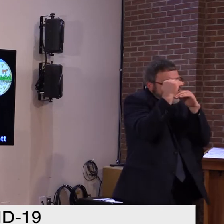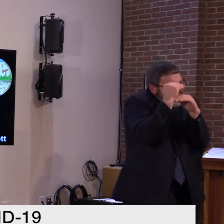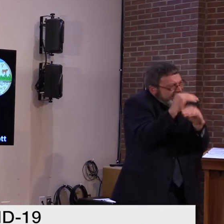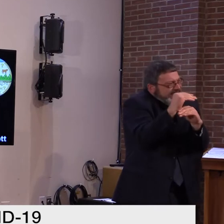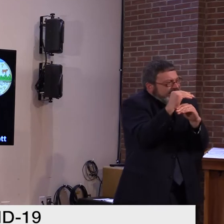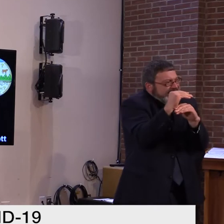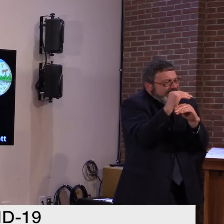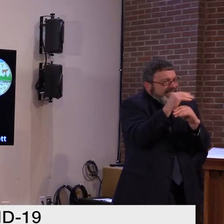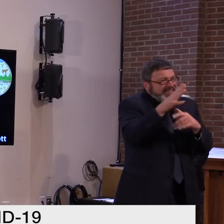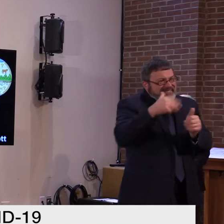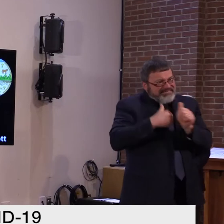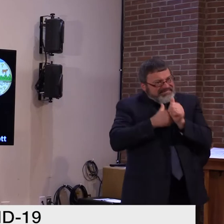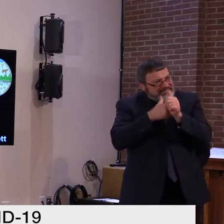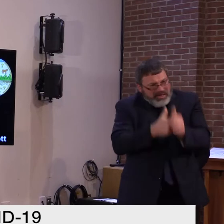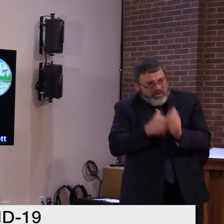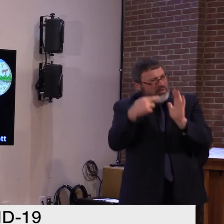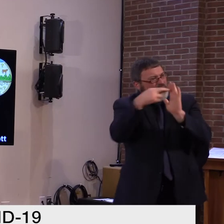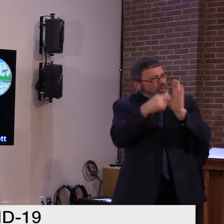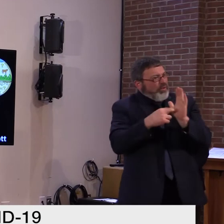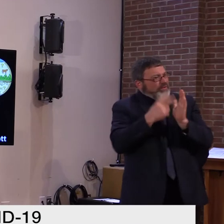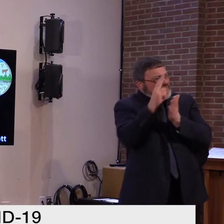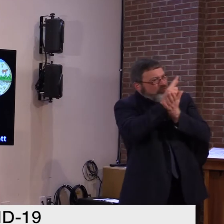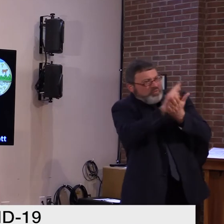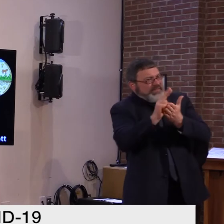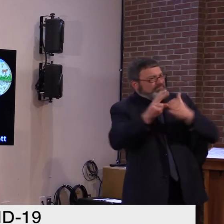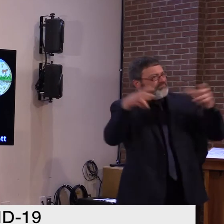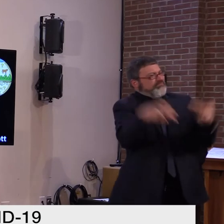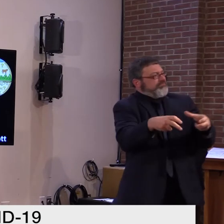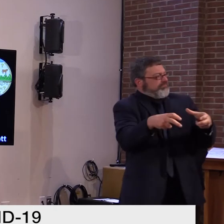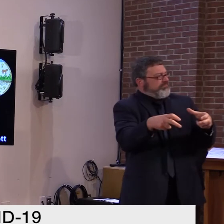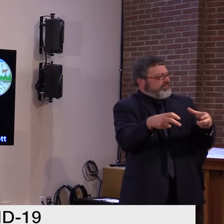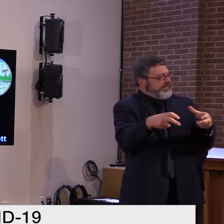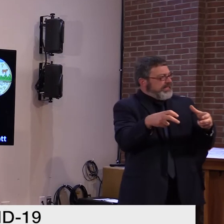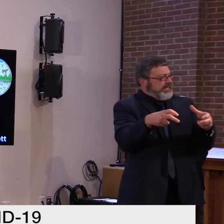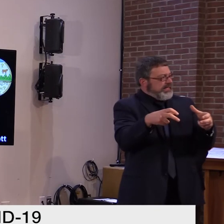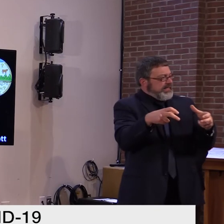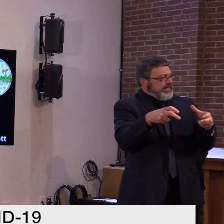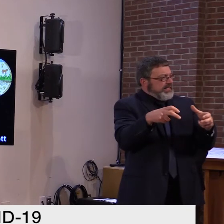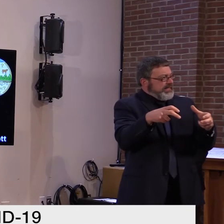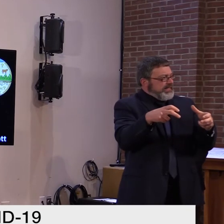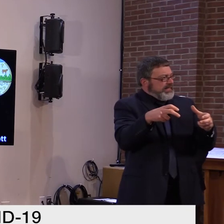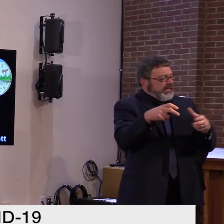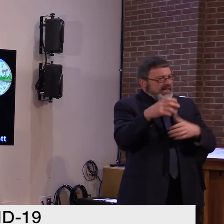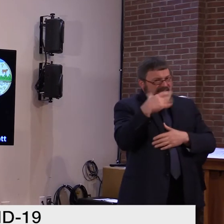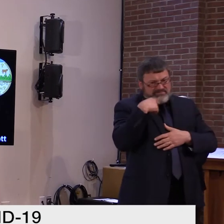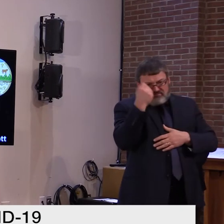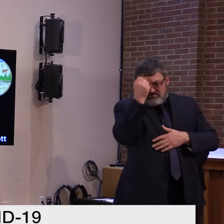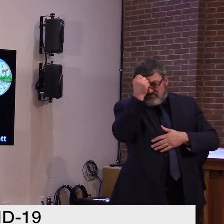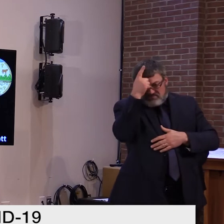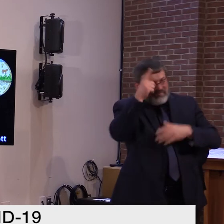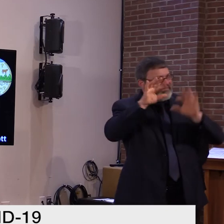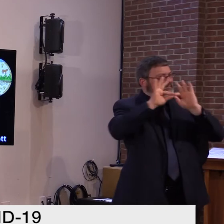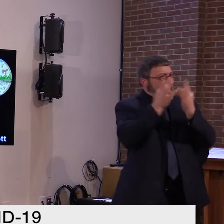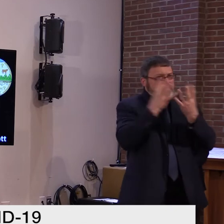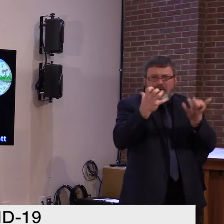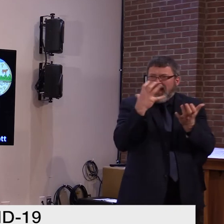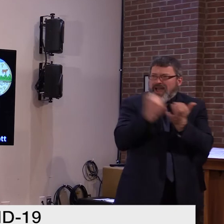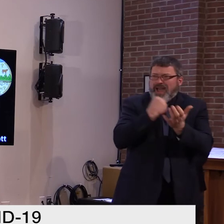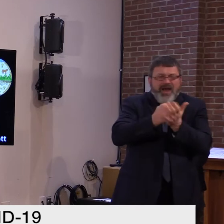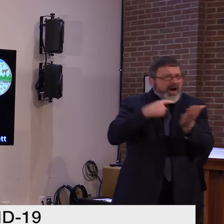Whether it's friends or our own family members, we need to limit any social activities to our own households